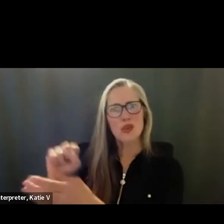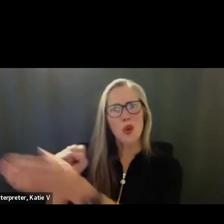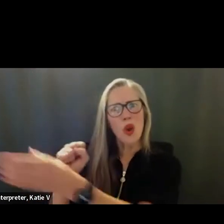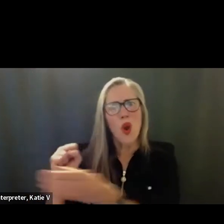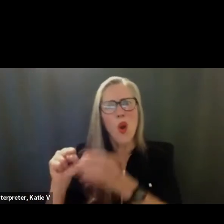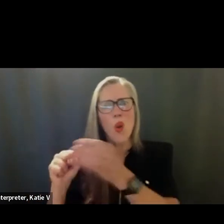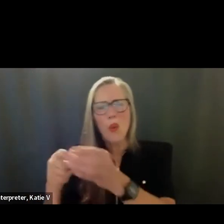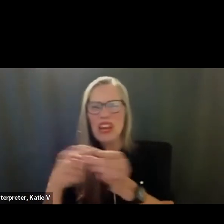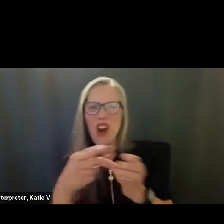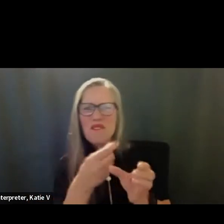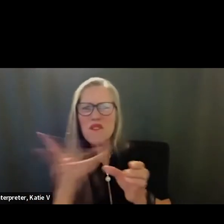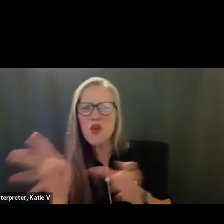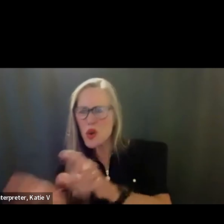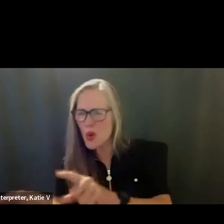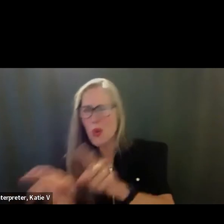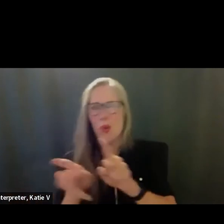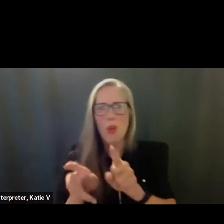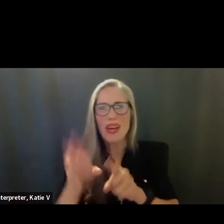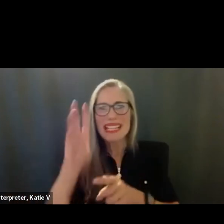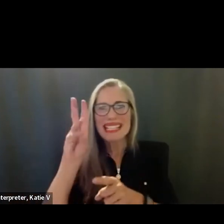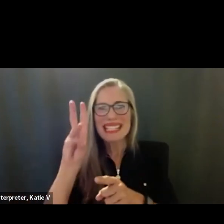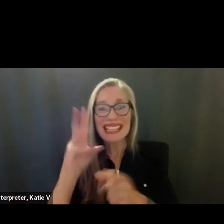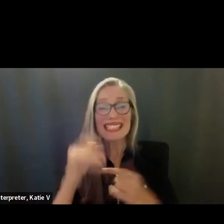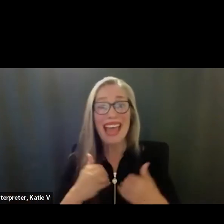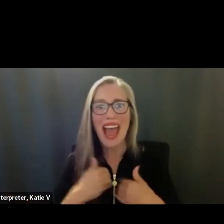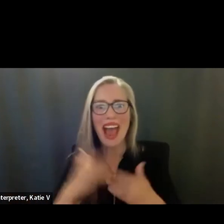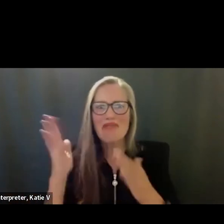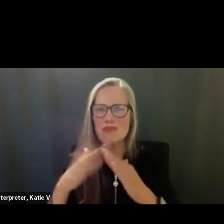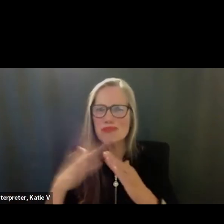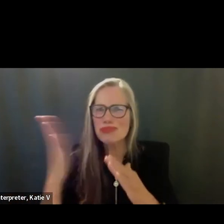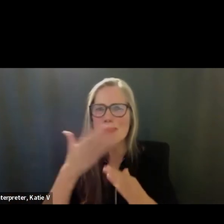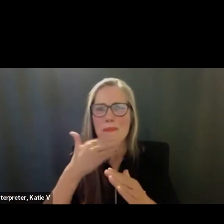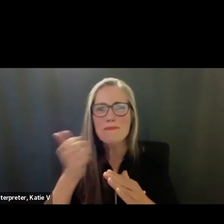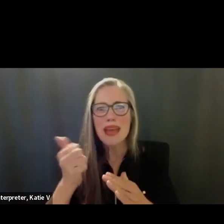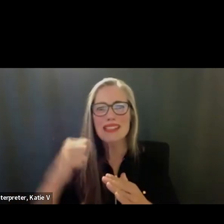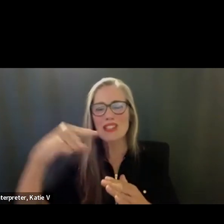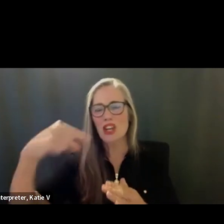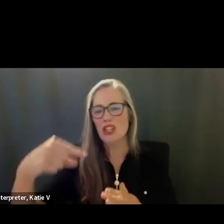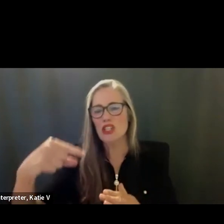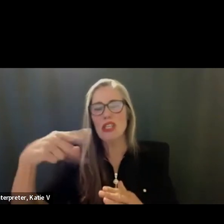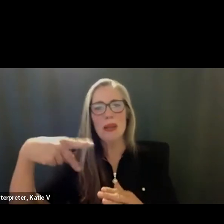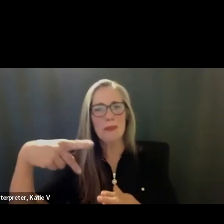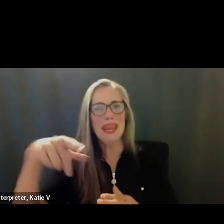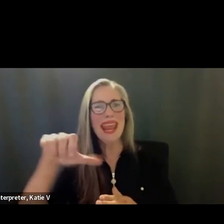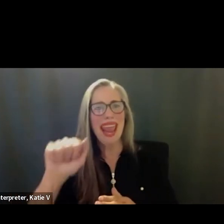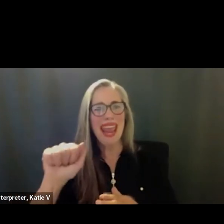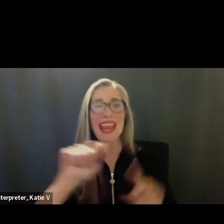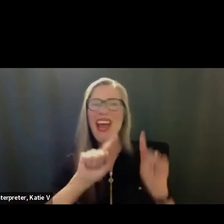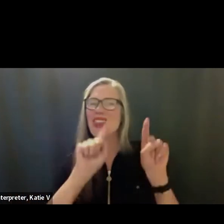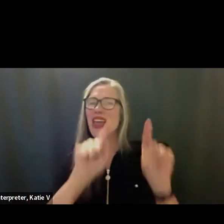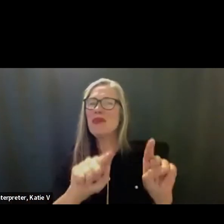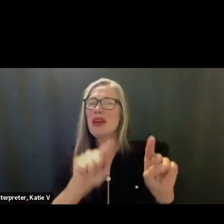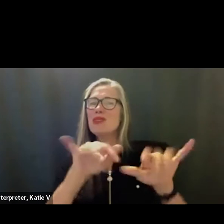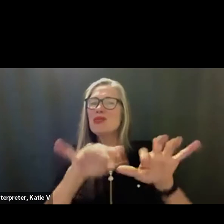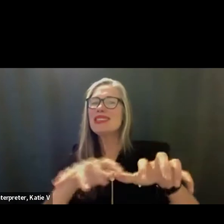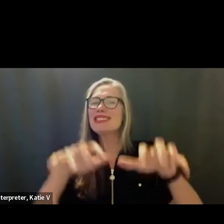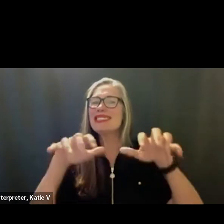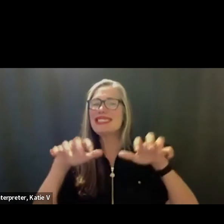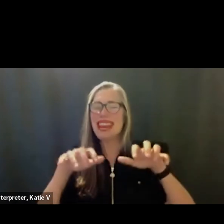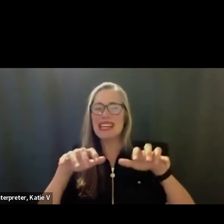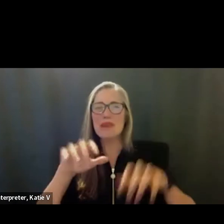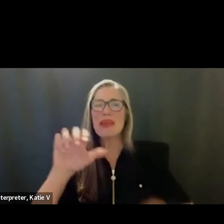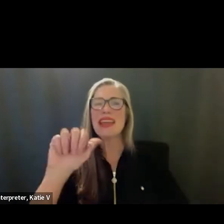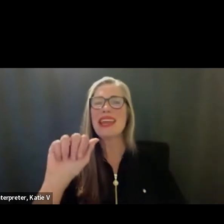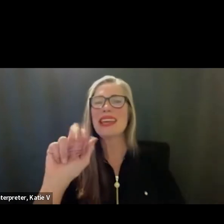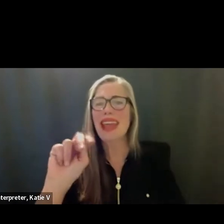the stadium where they get to go, Anaheim Stadium, where they get honored and recognized. So we're really proud of creating